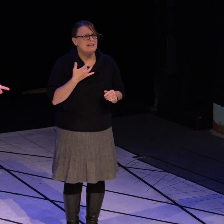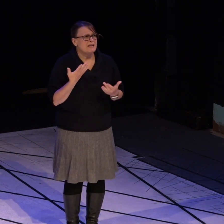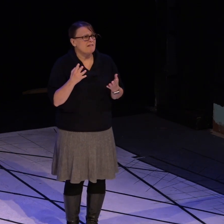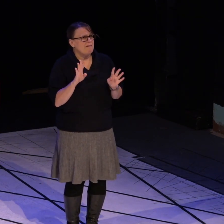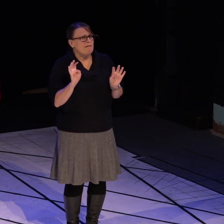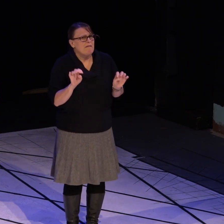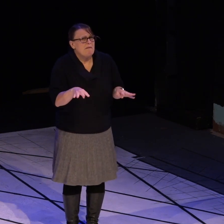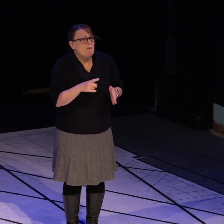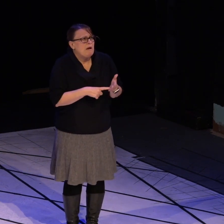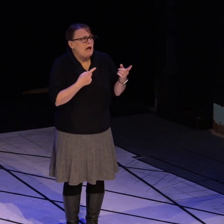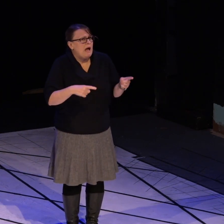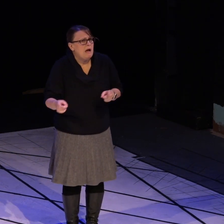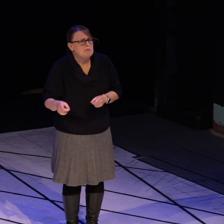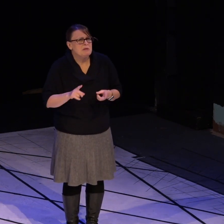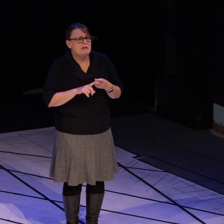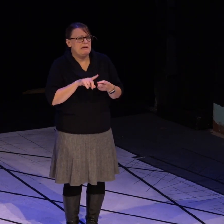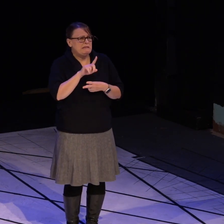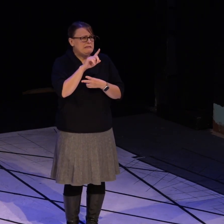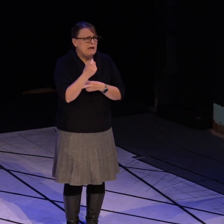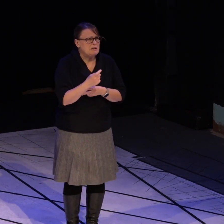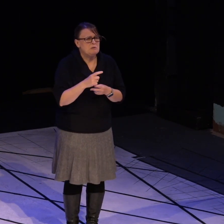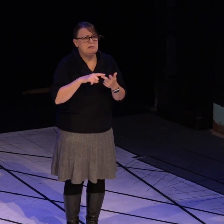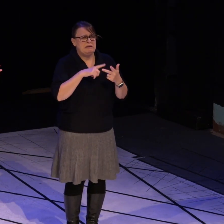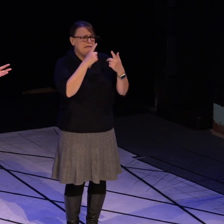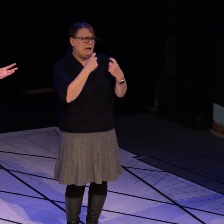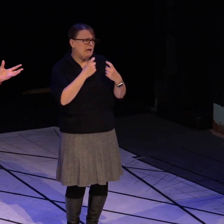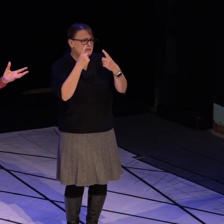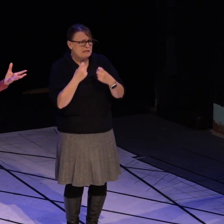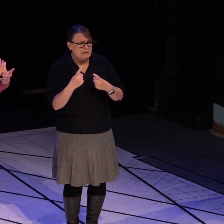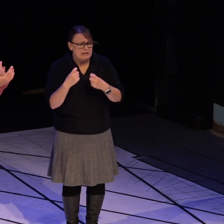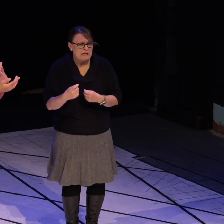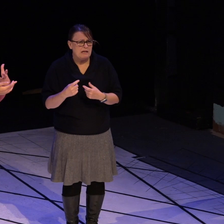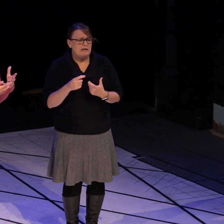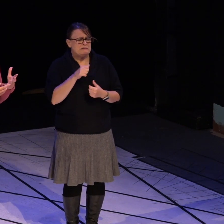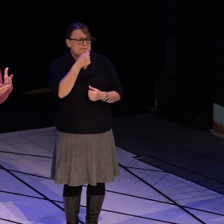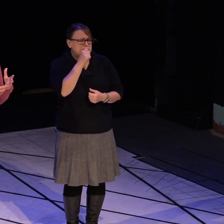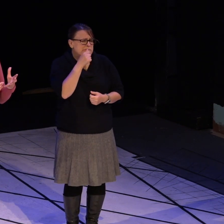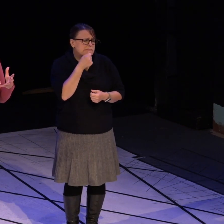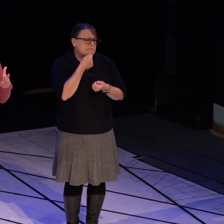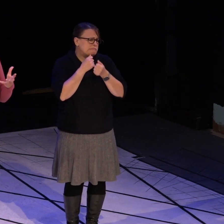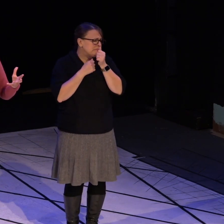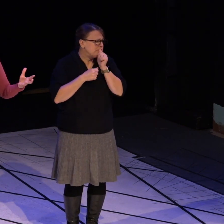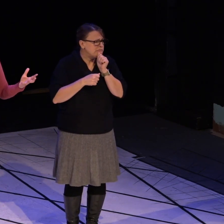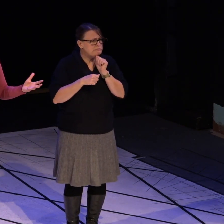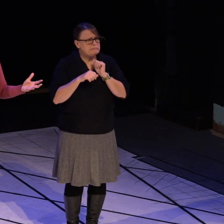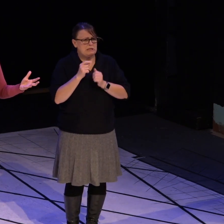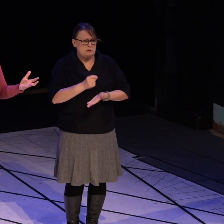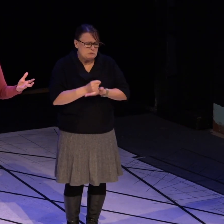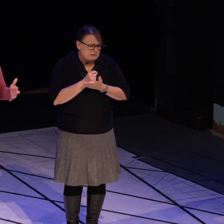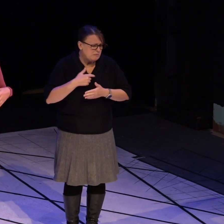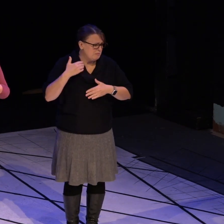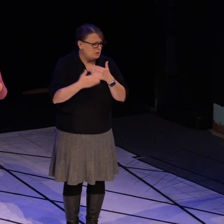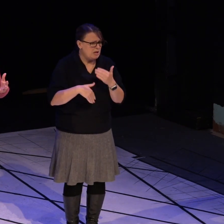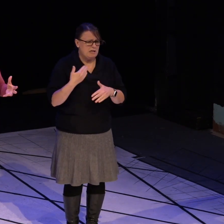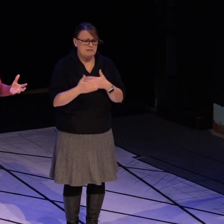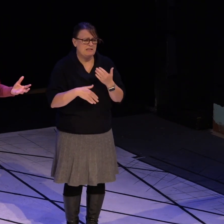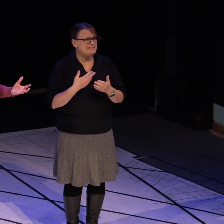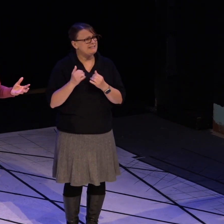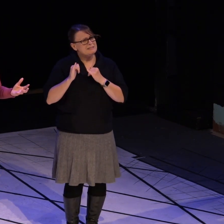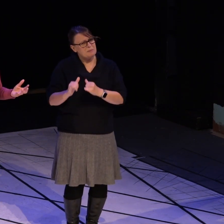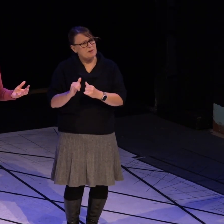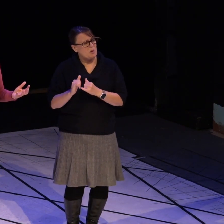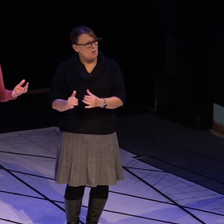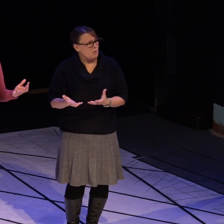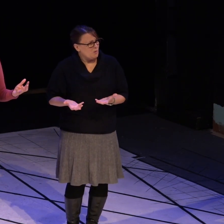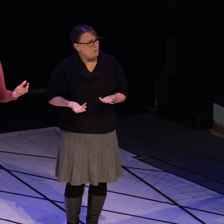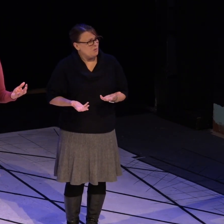diagnosis, the testing, just the treatment processes were similar.